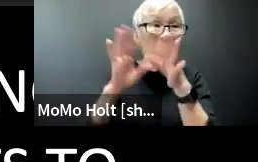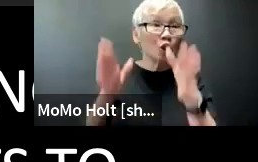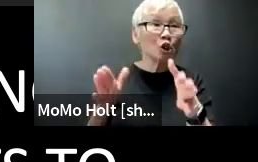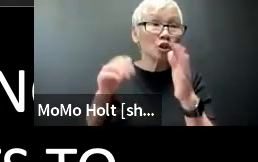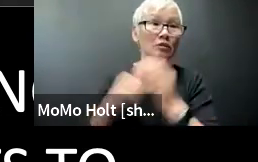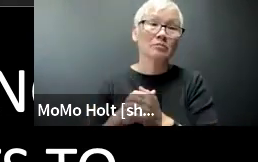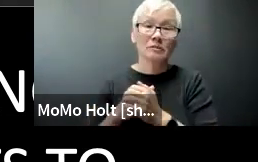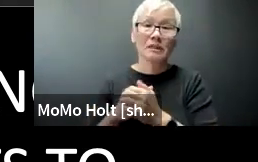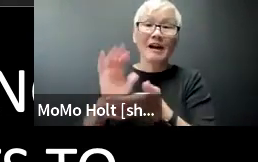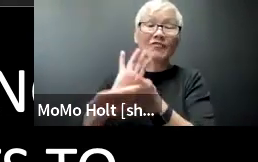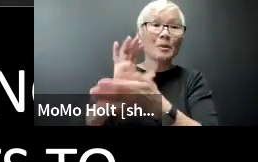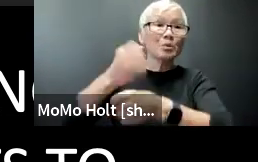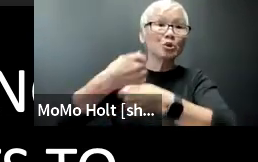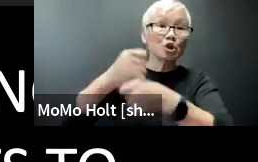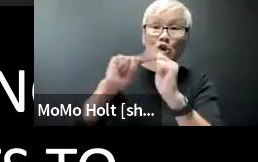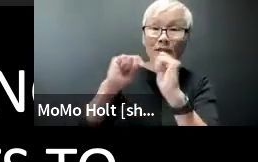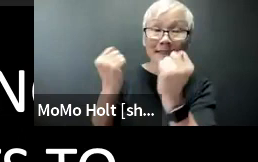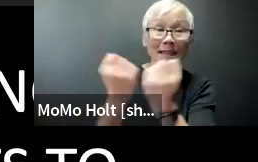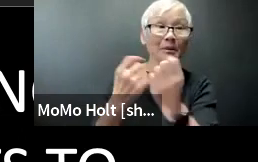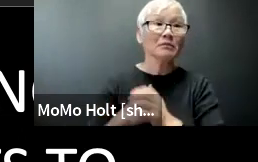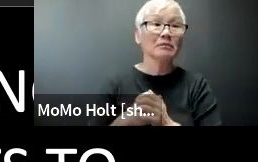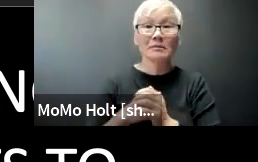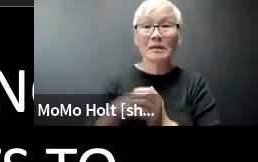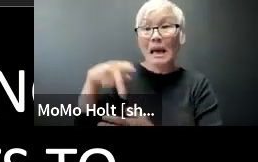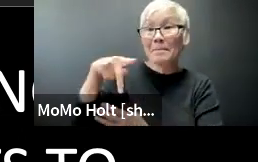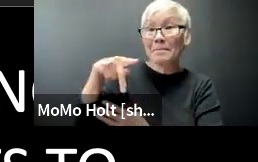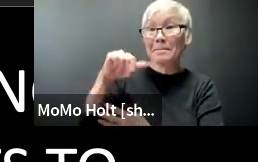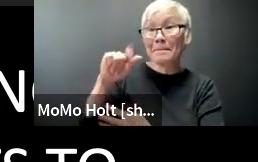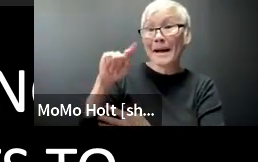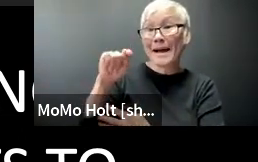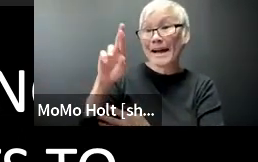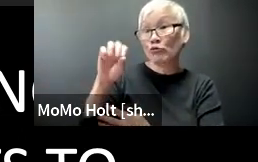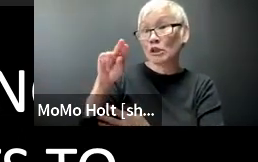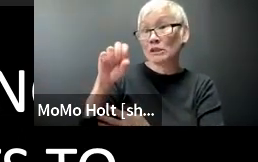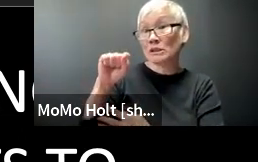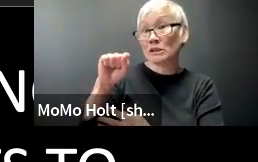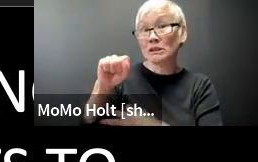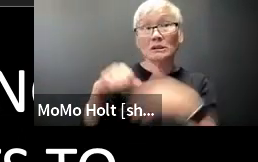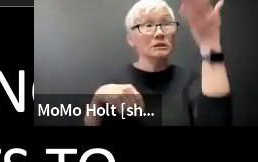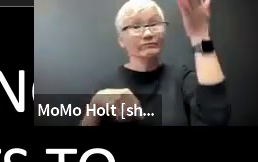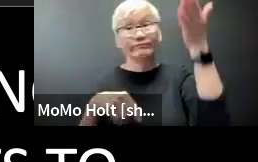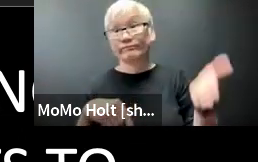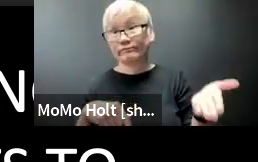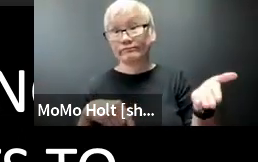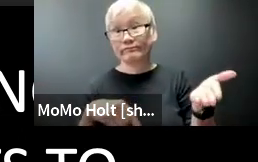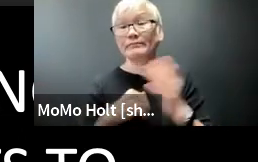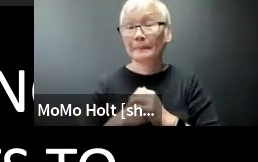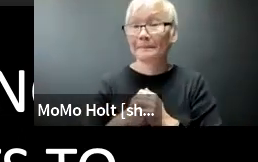access coordinators film production team and the patrons